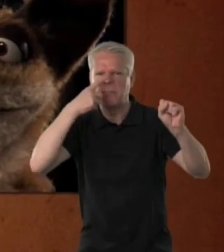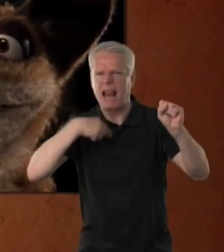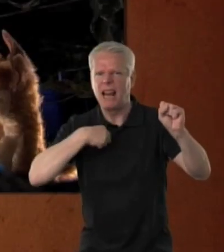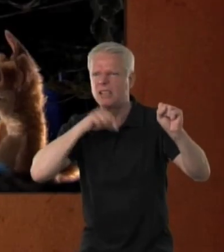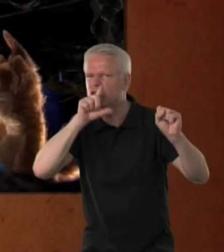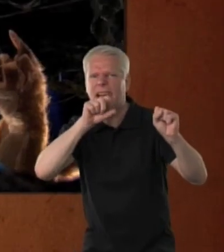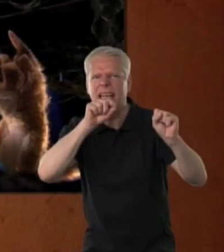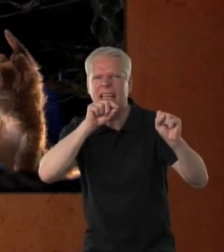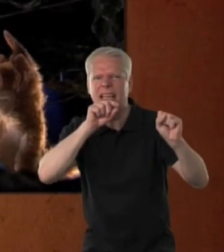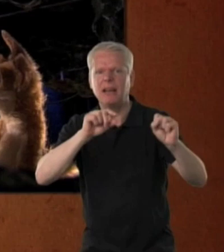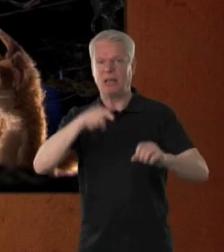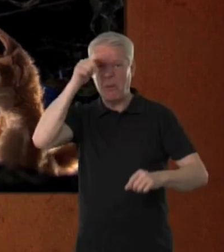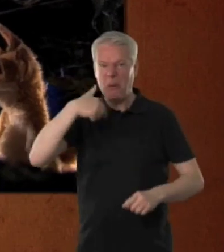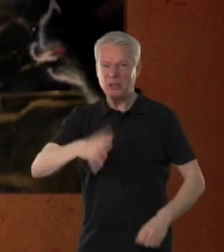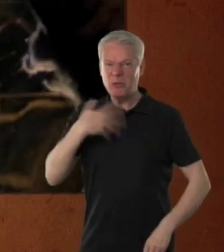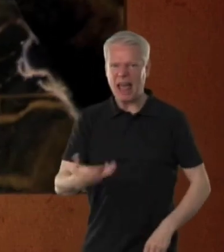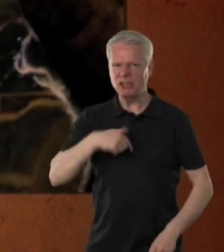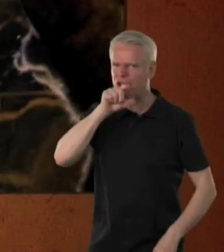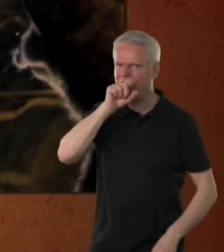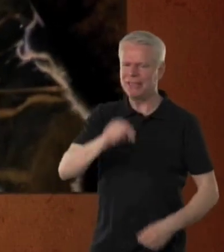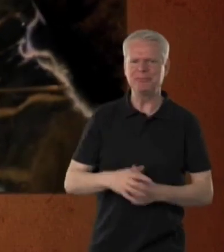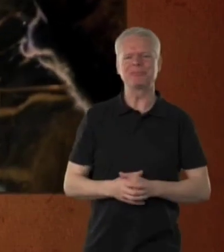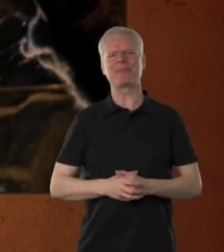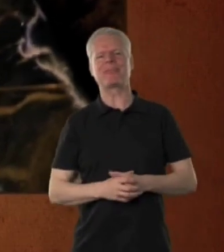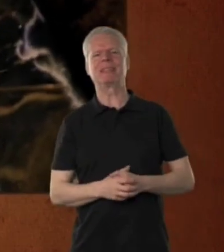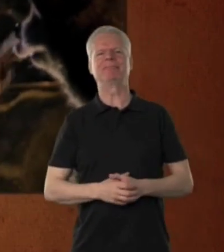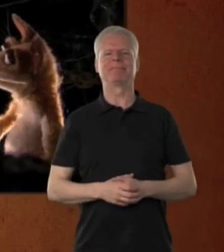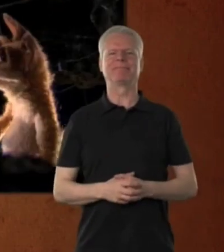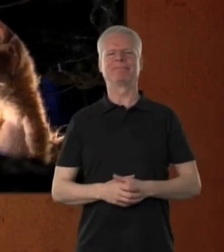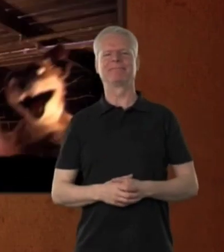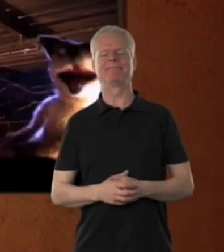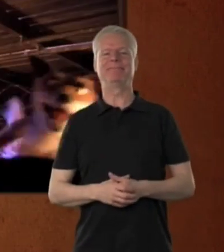And you know what I think about chickens, don't ya?